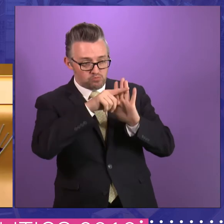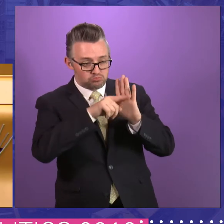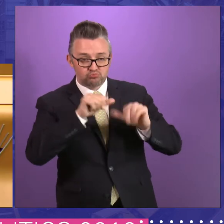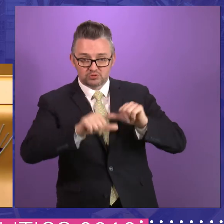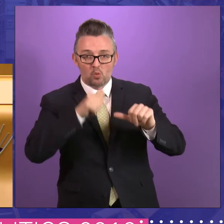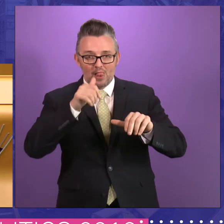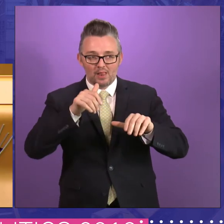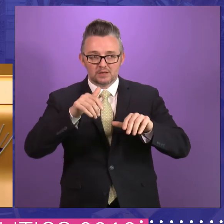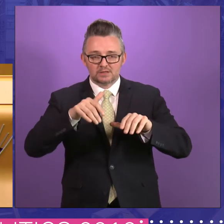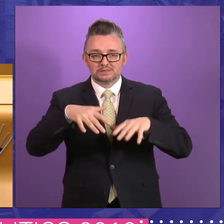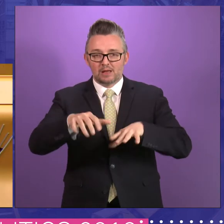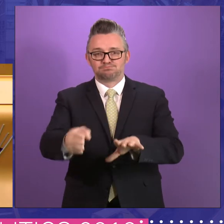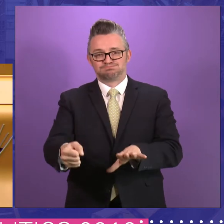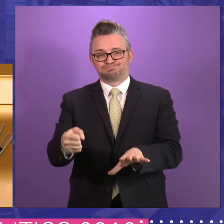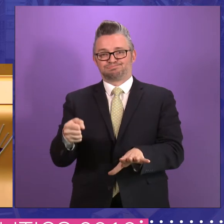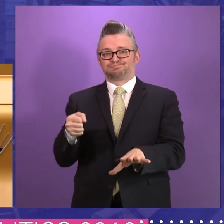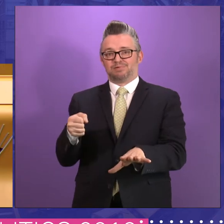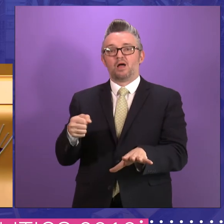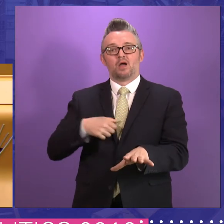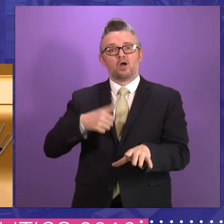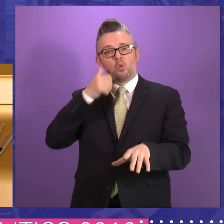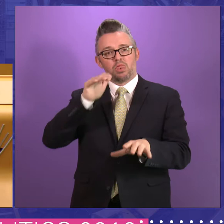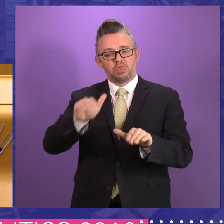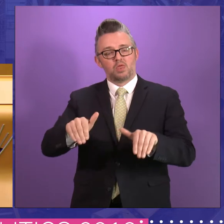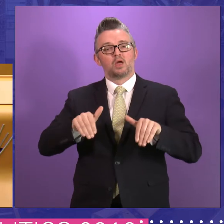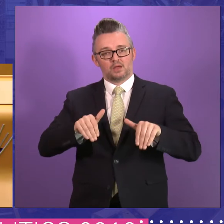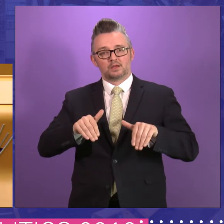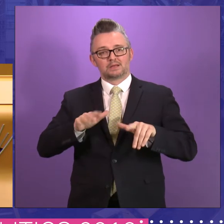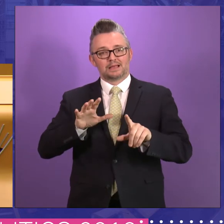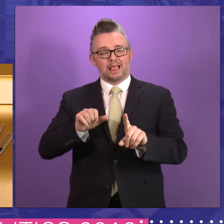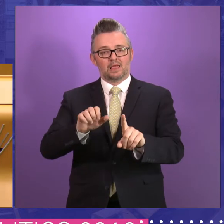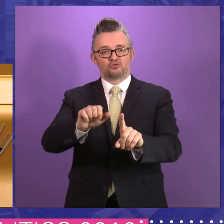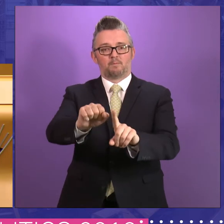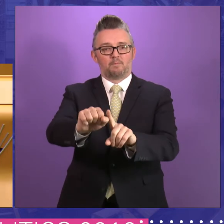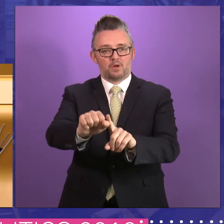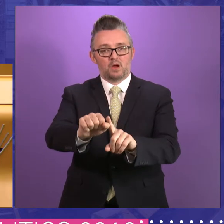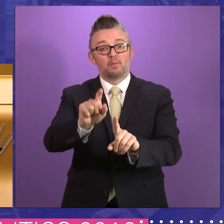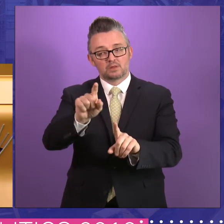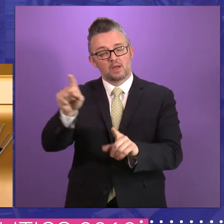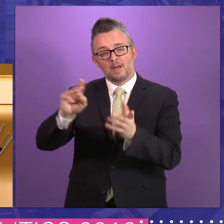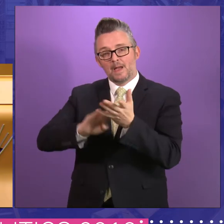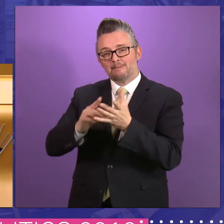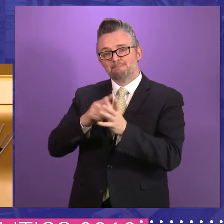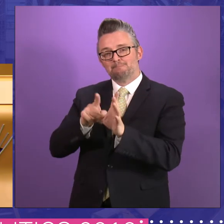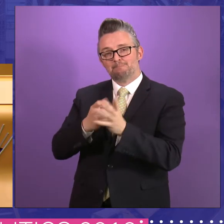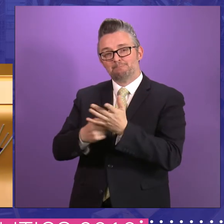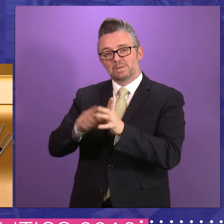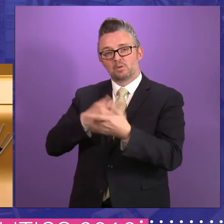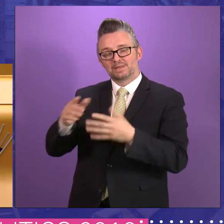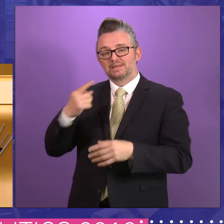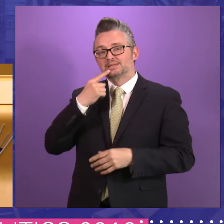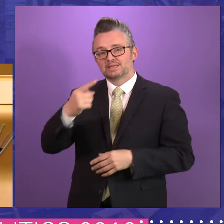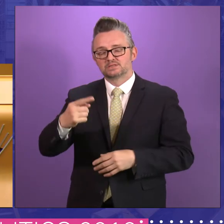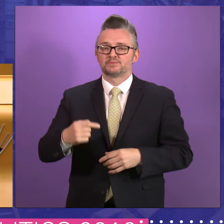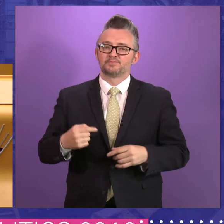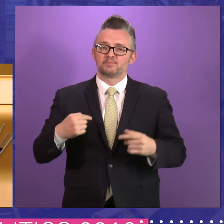a bit and we might step back from it. And I think picking up Mary's point, one of the things I was frustrated by was that